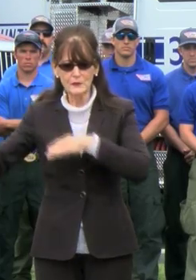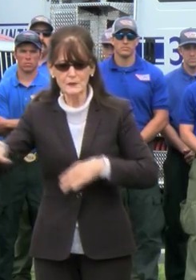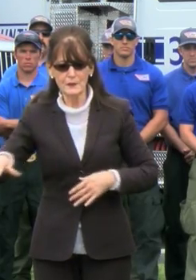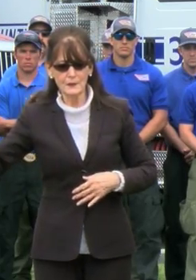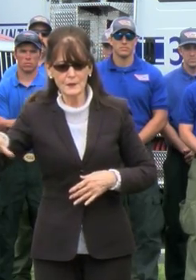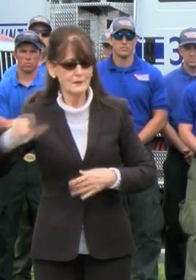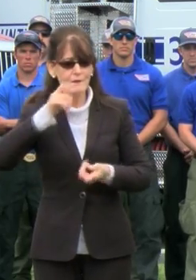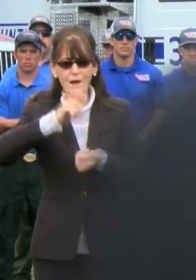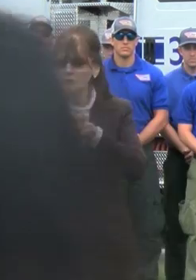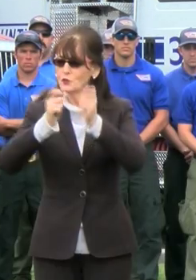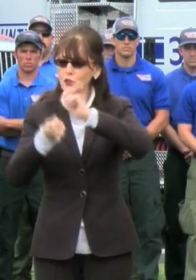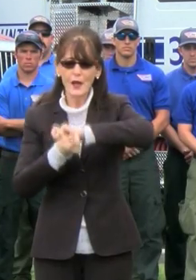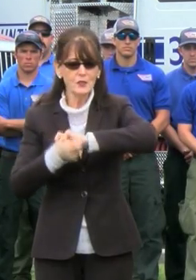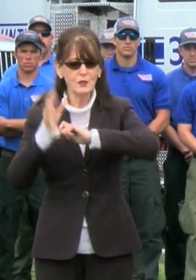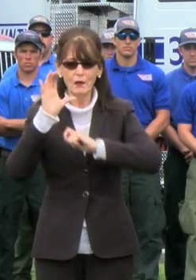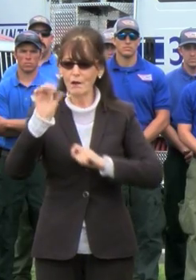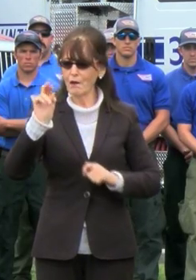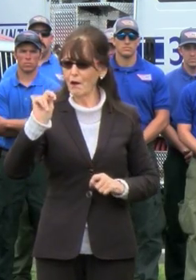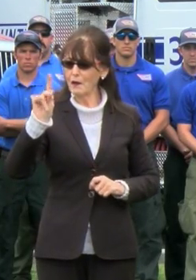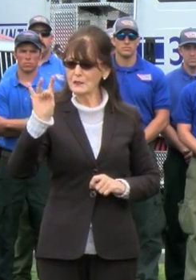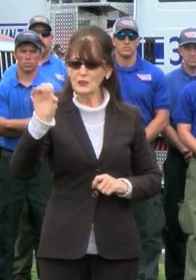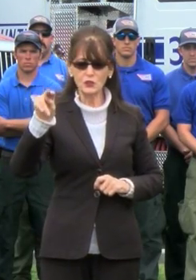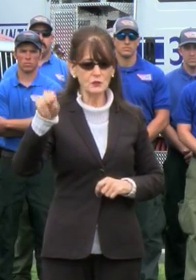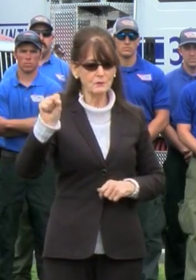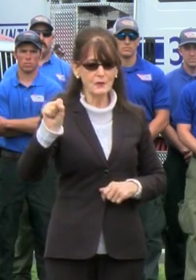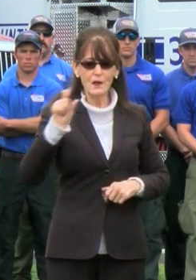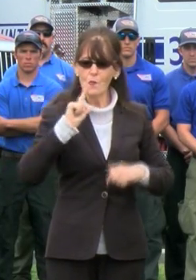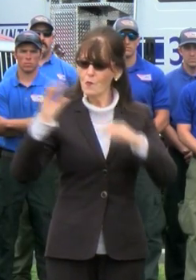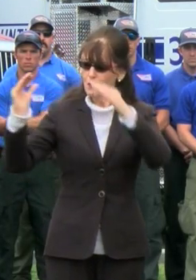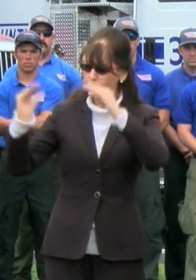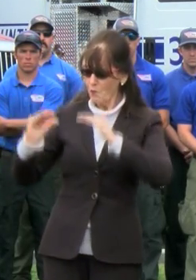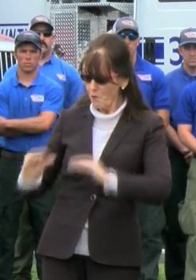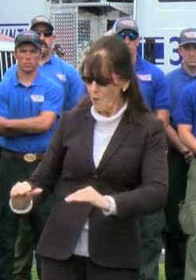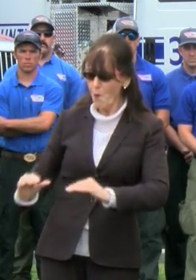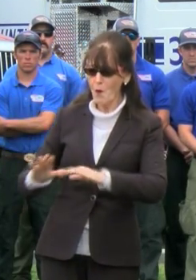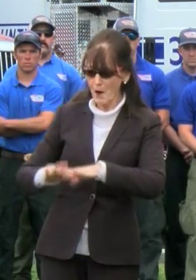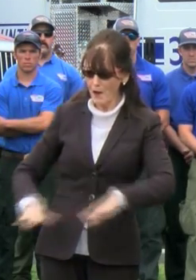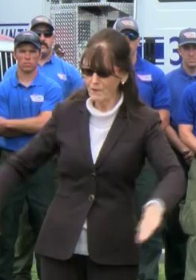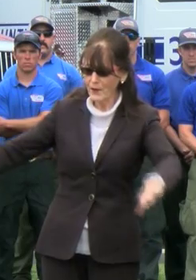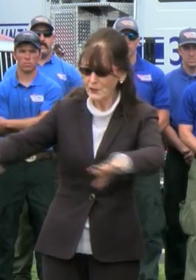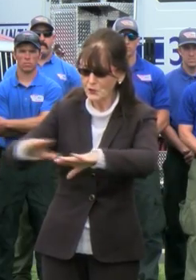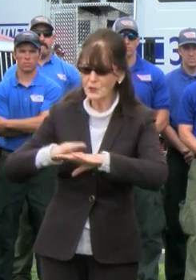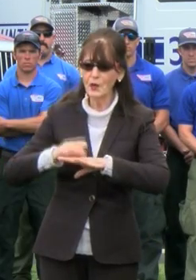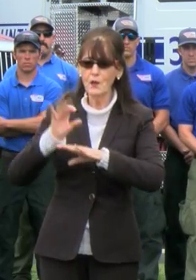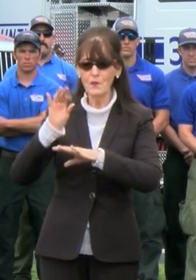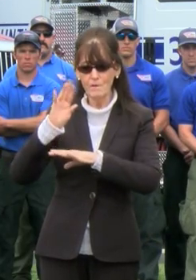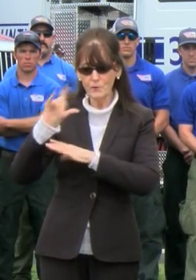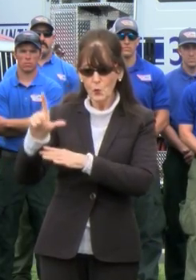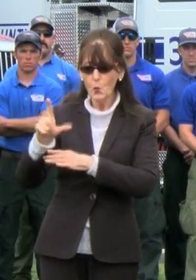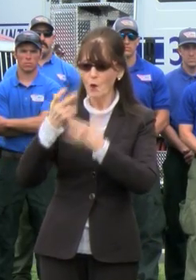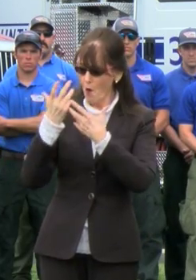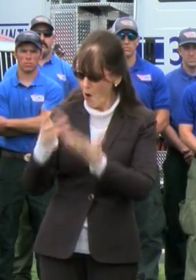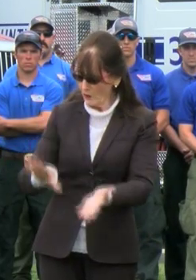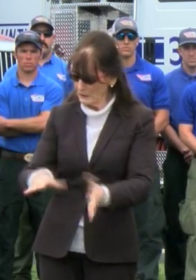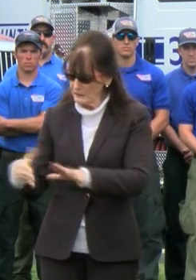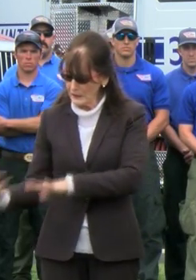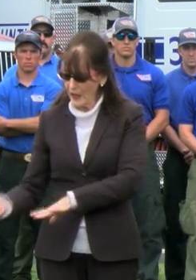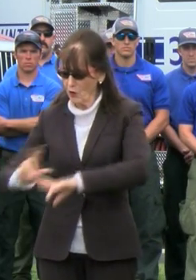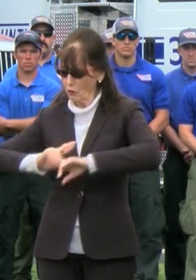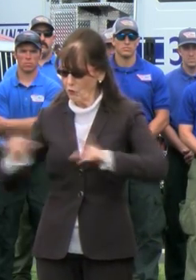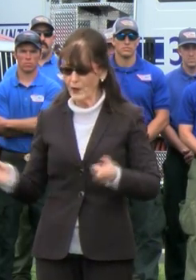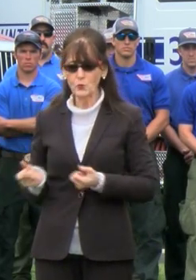changing our conditions. The lower elevations the fuel is already cured and dead ready to burn.